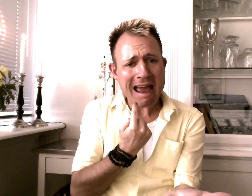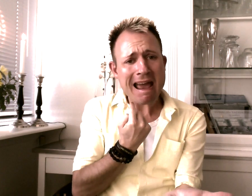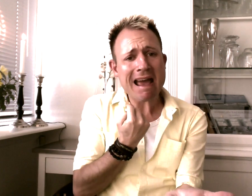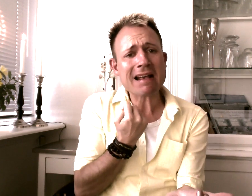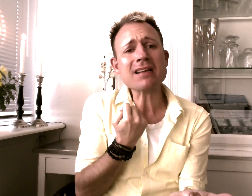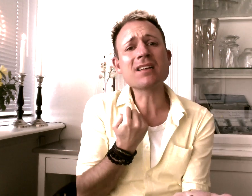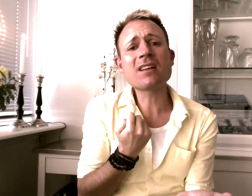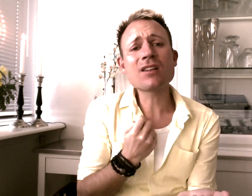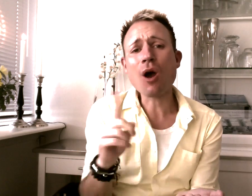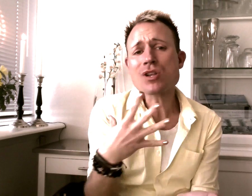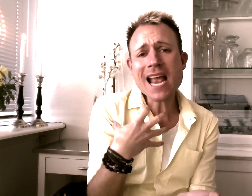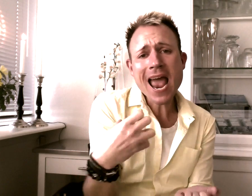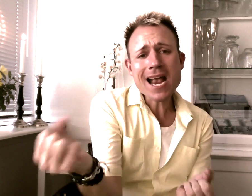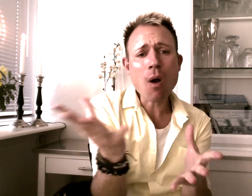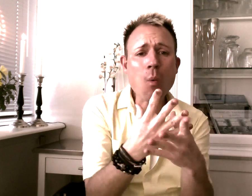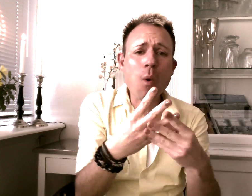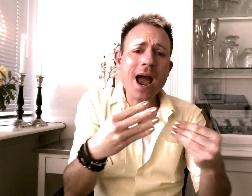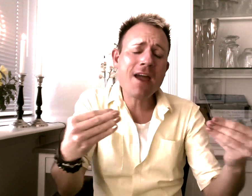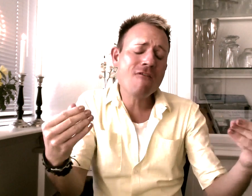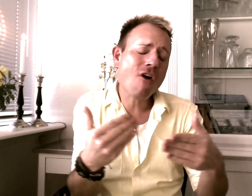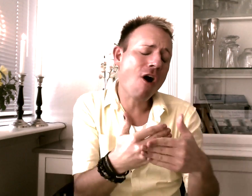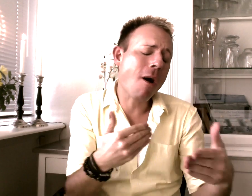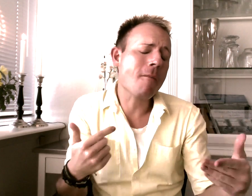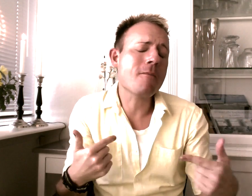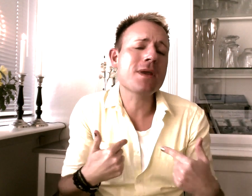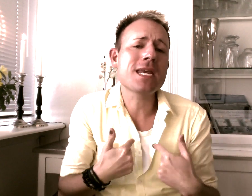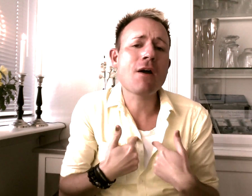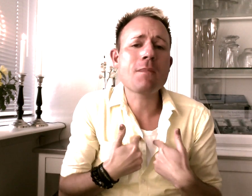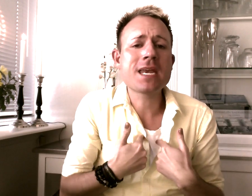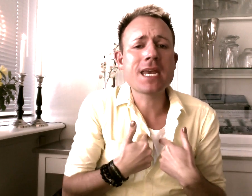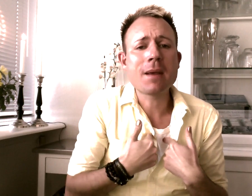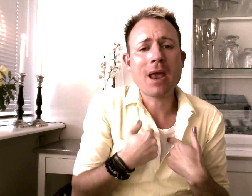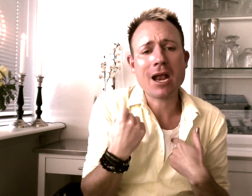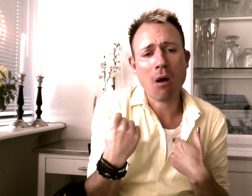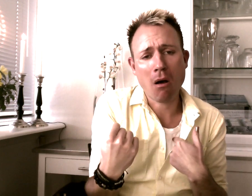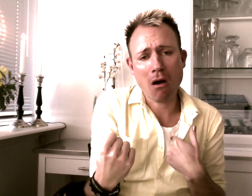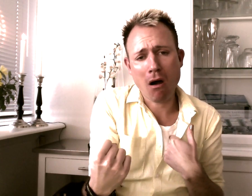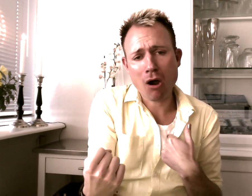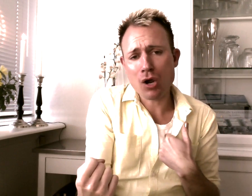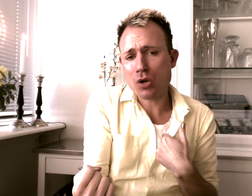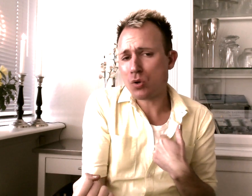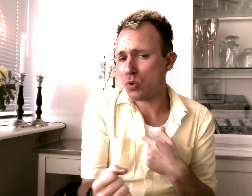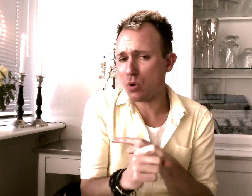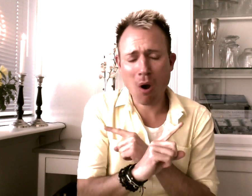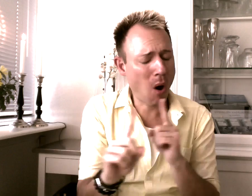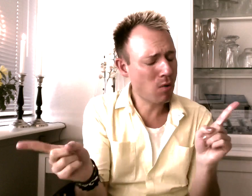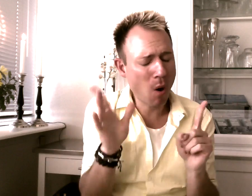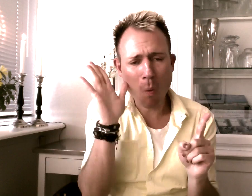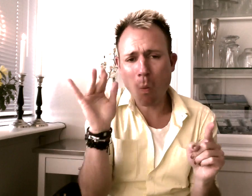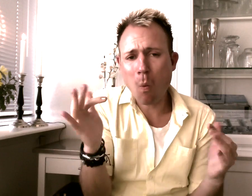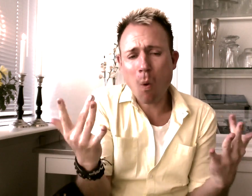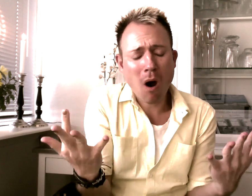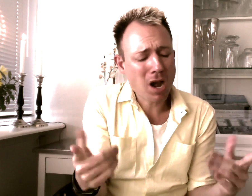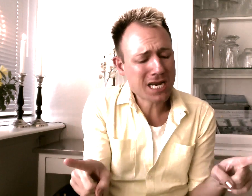Don't take it away from me Because you don't know